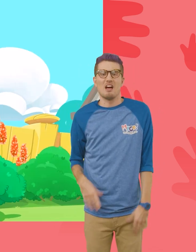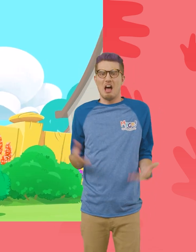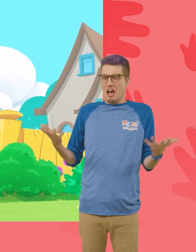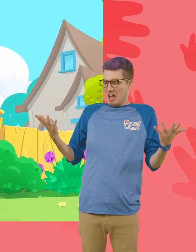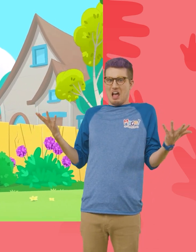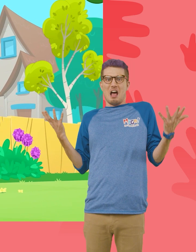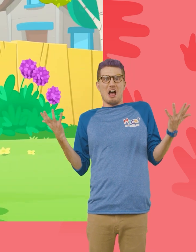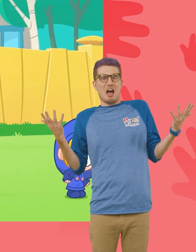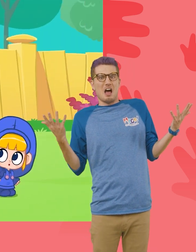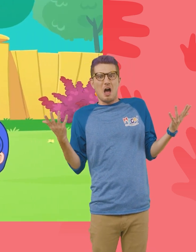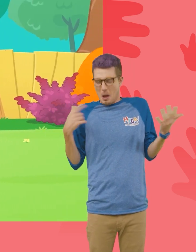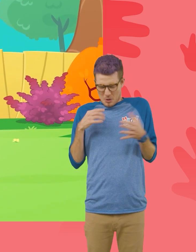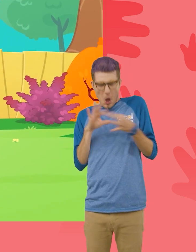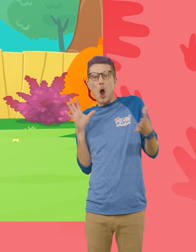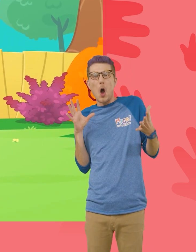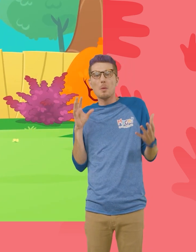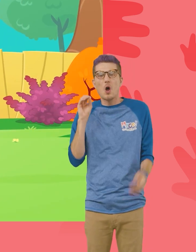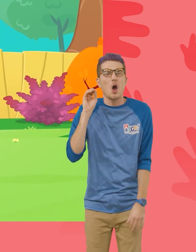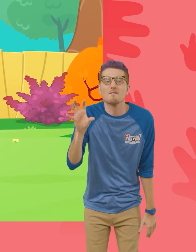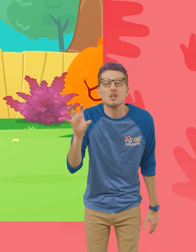Let me go, Awful! Awful, there too!